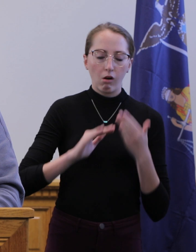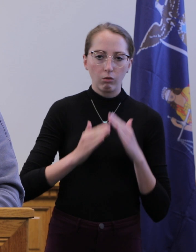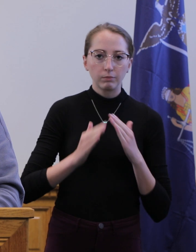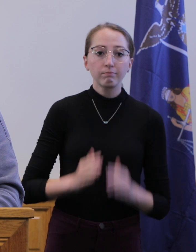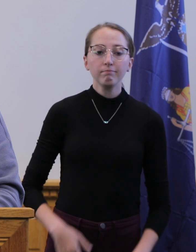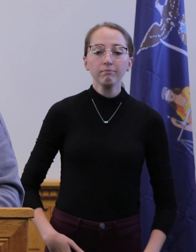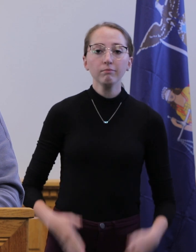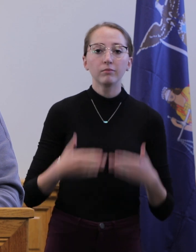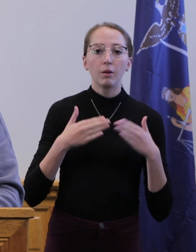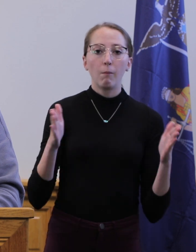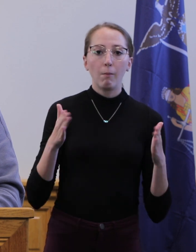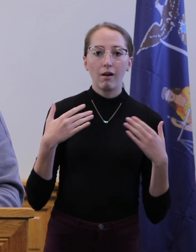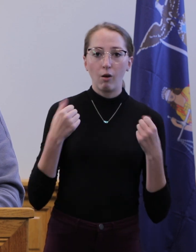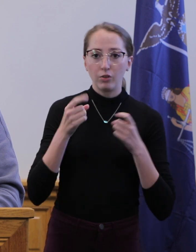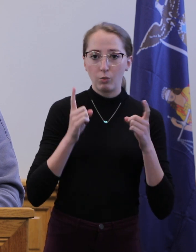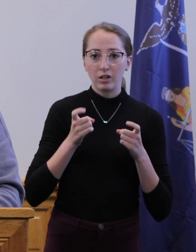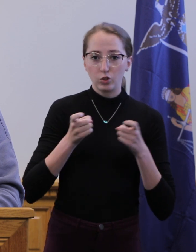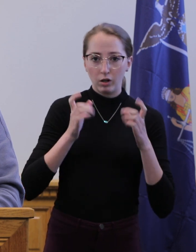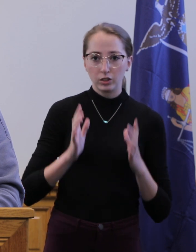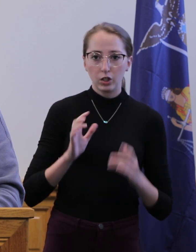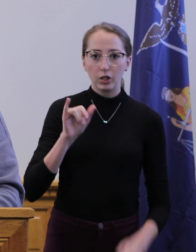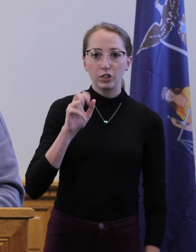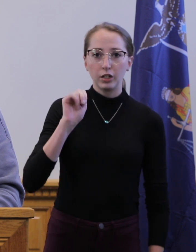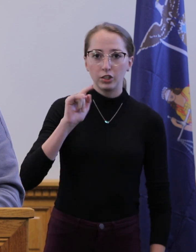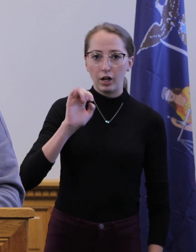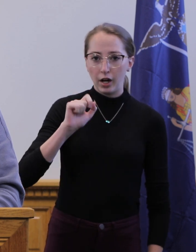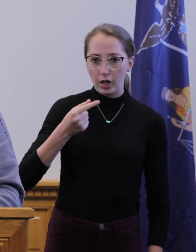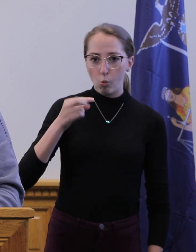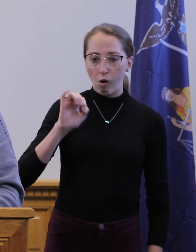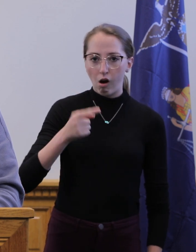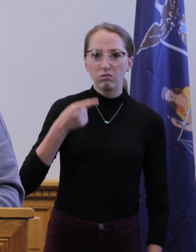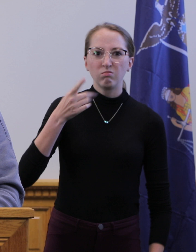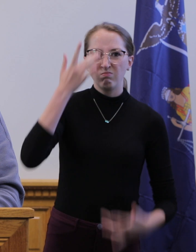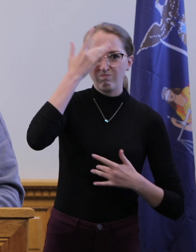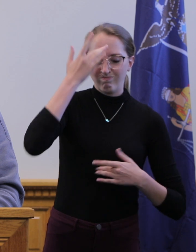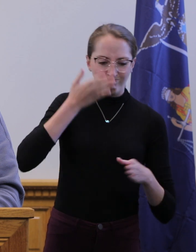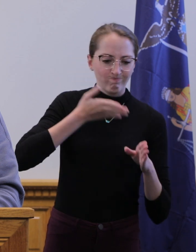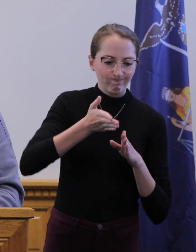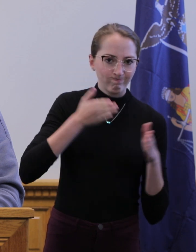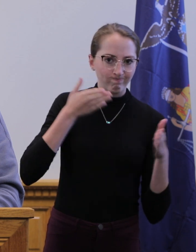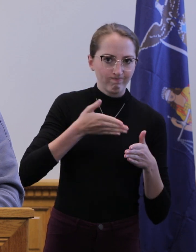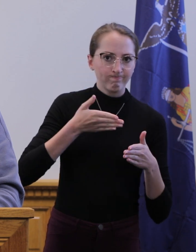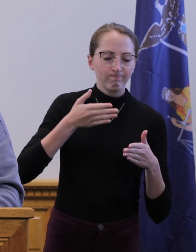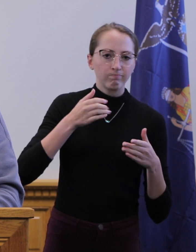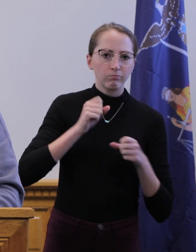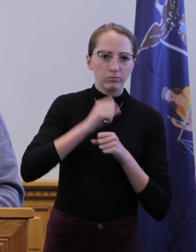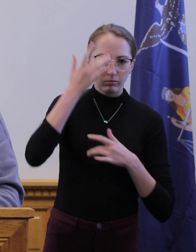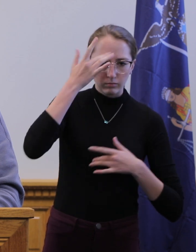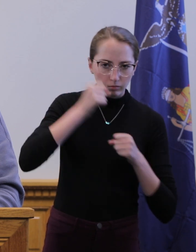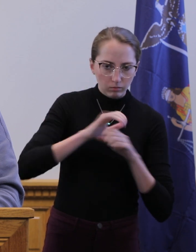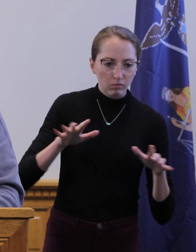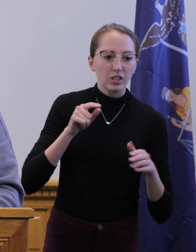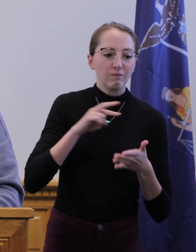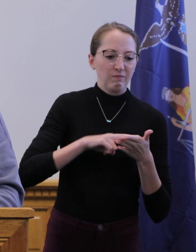Director, Jen Chang-Wang, is an epidemiologist with many years of experience in public health response investigating the